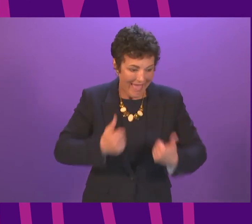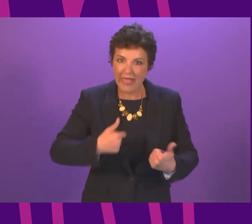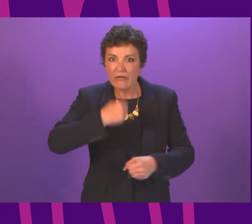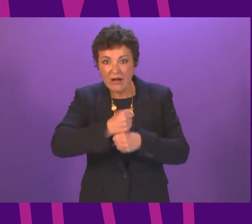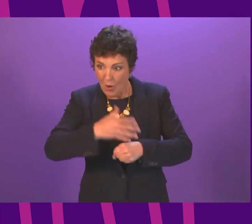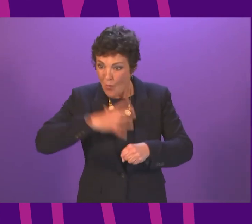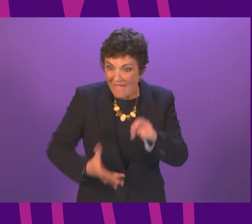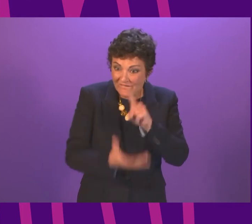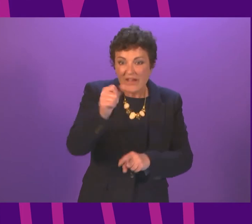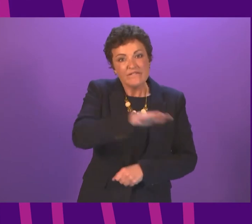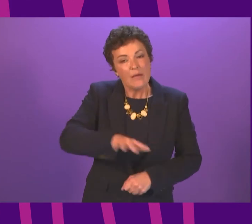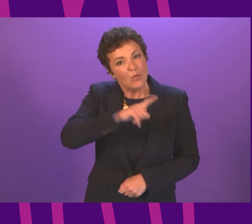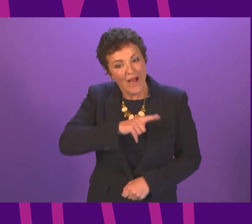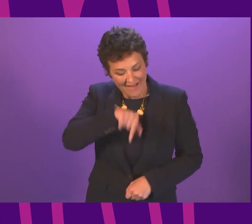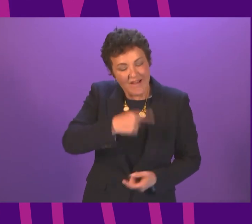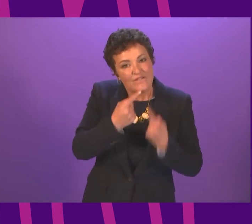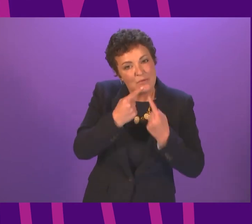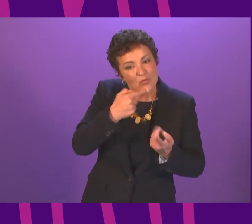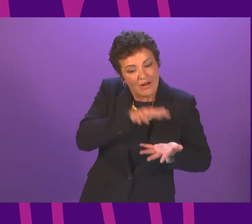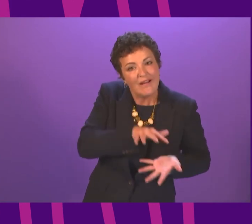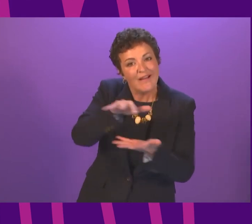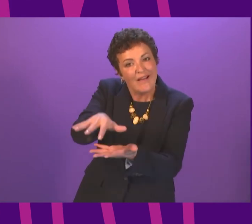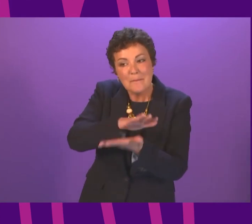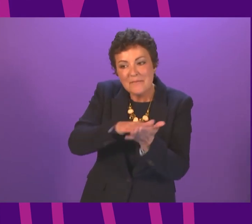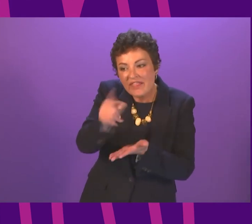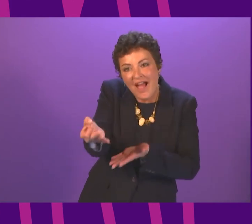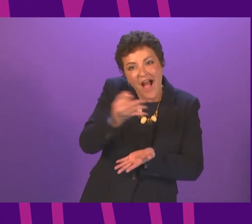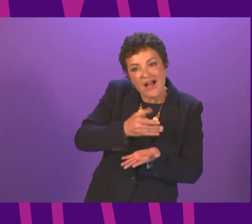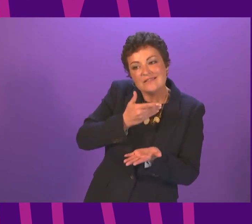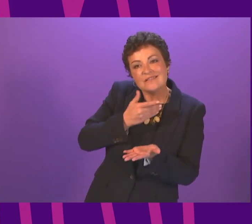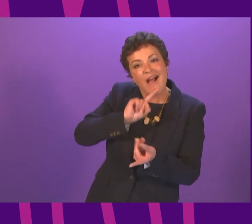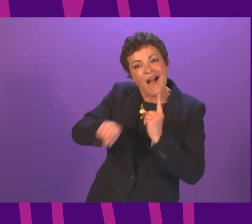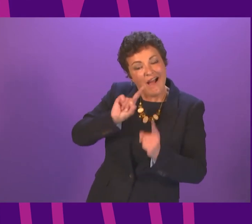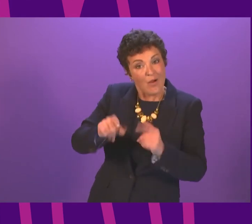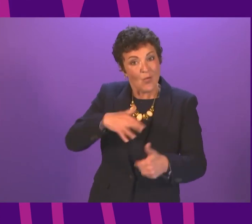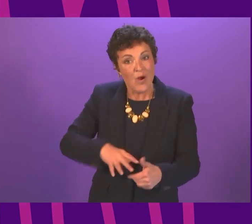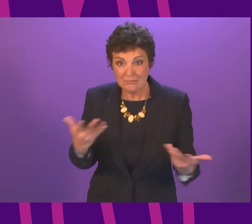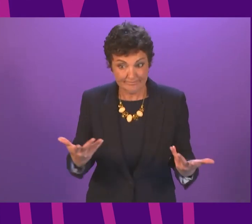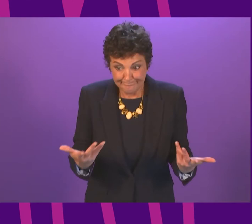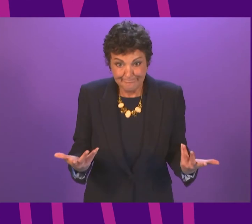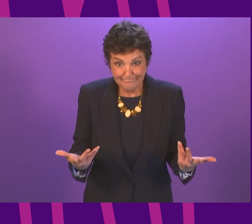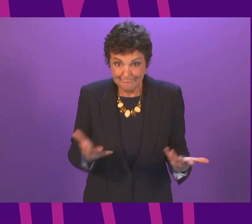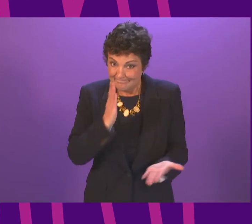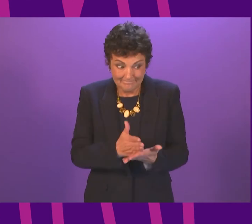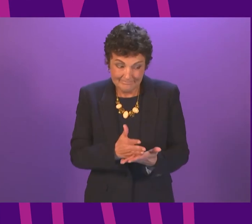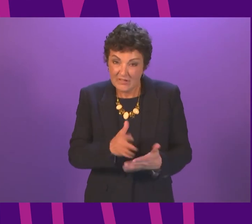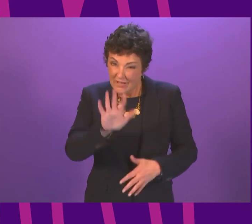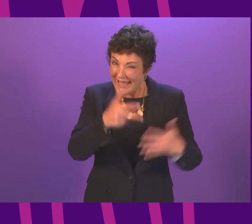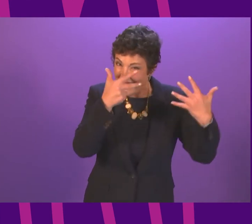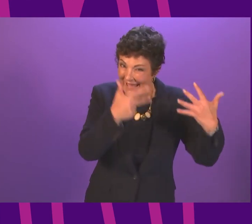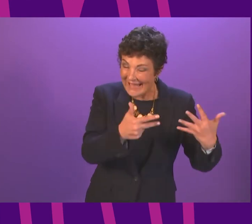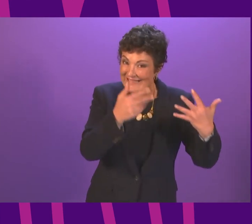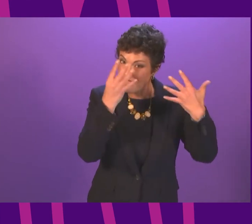located so that information can be shared and any questions can be answered. But I repeat again, all of the families,